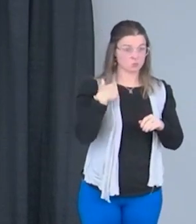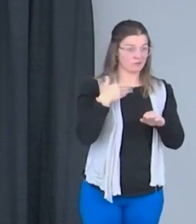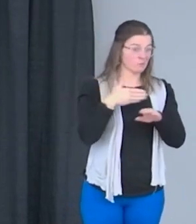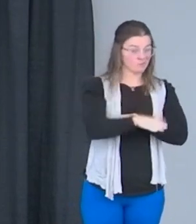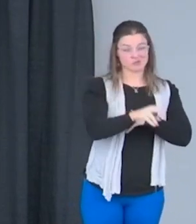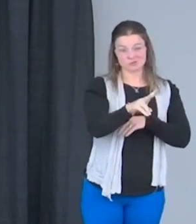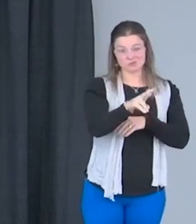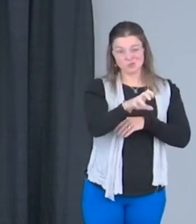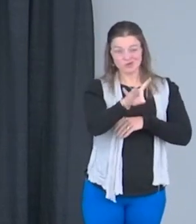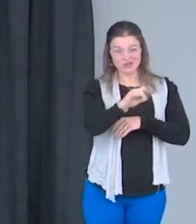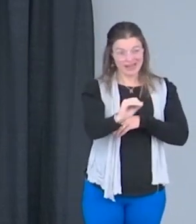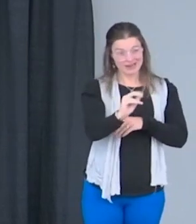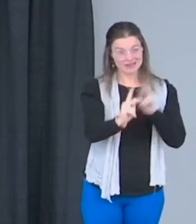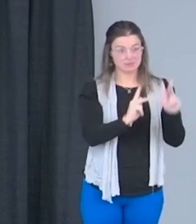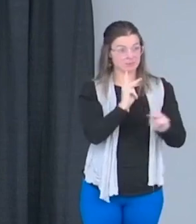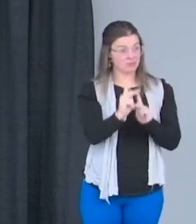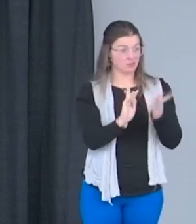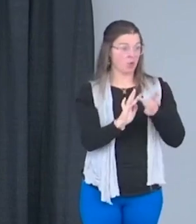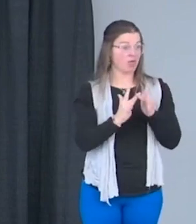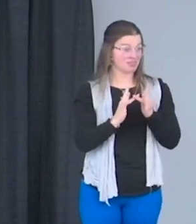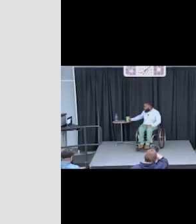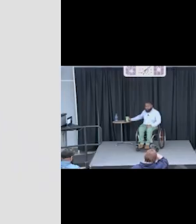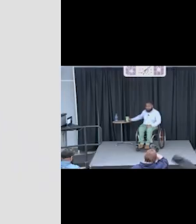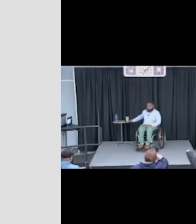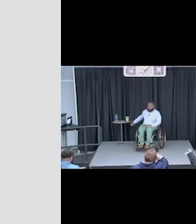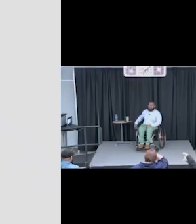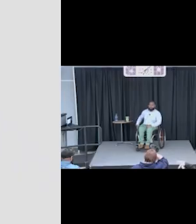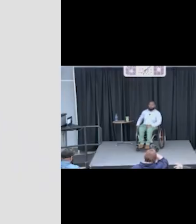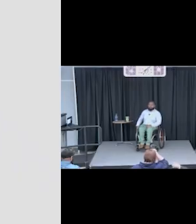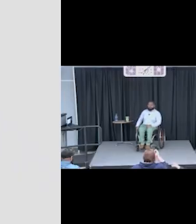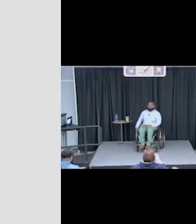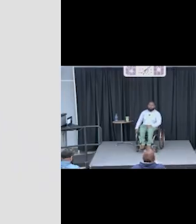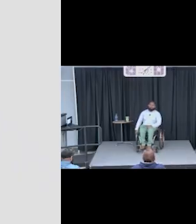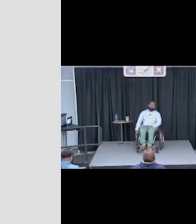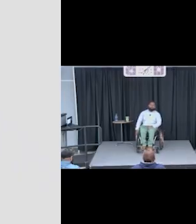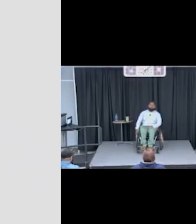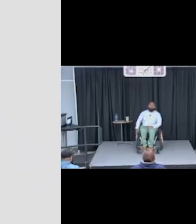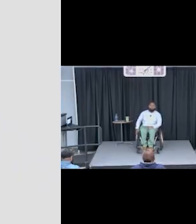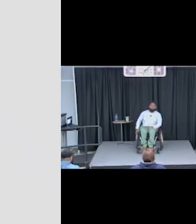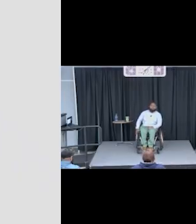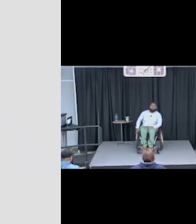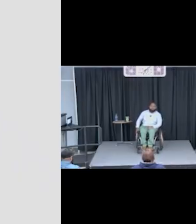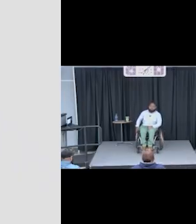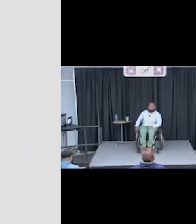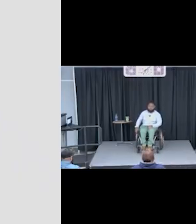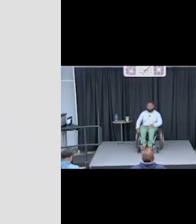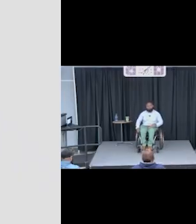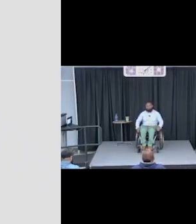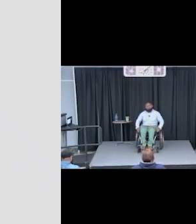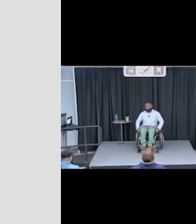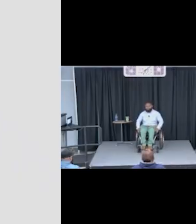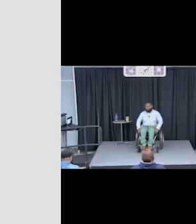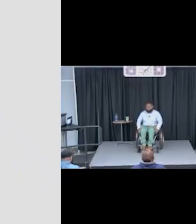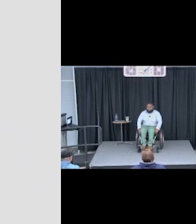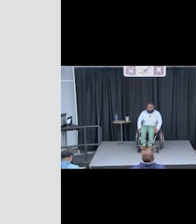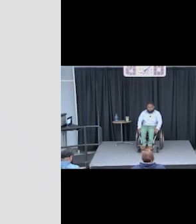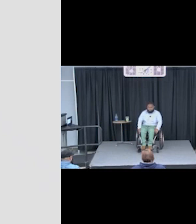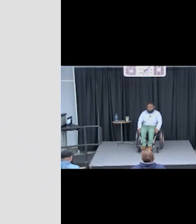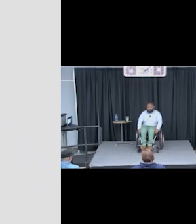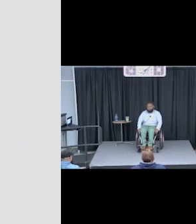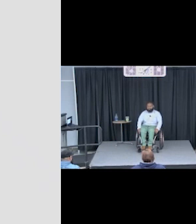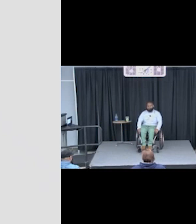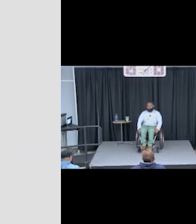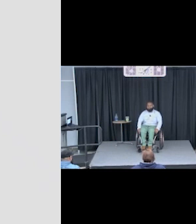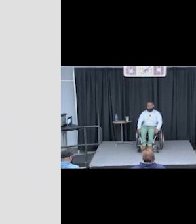folks online watching. Was there an aha moment that shifted you from a victim